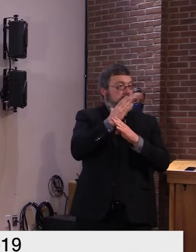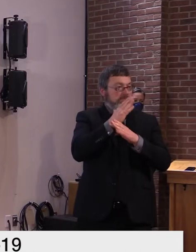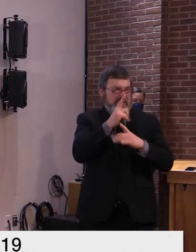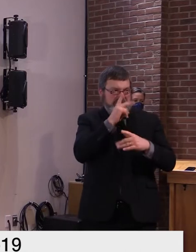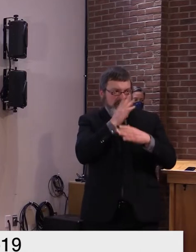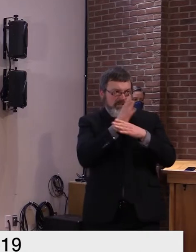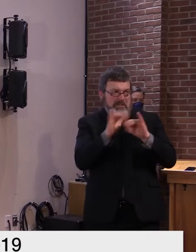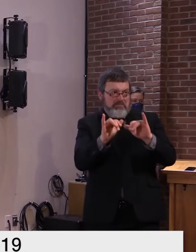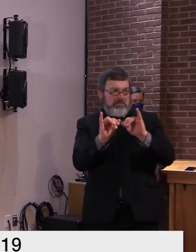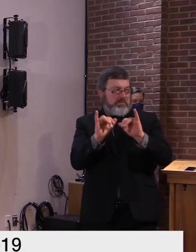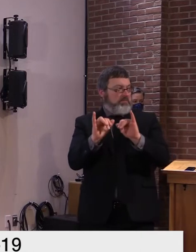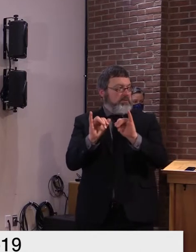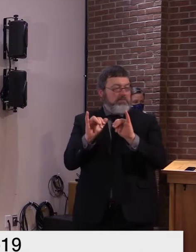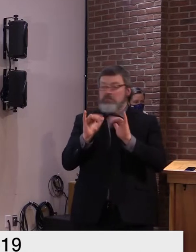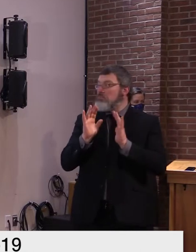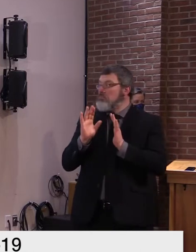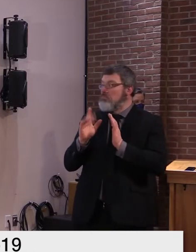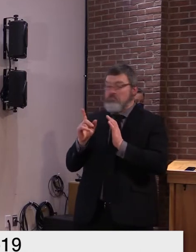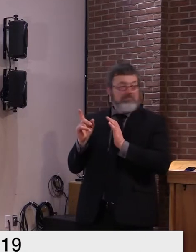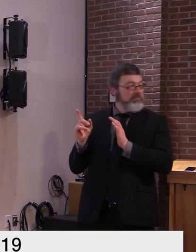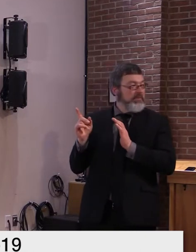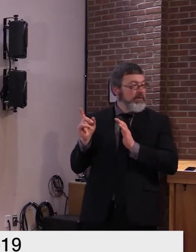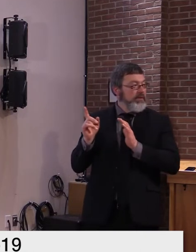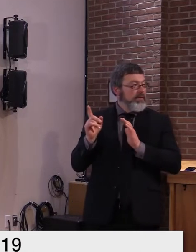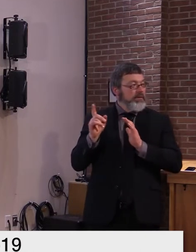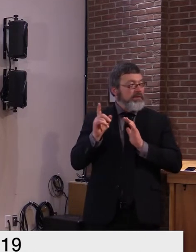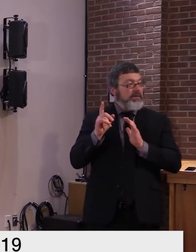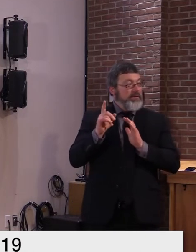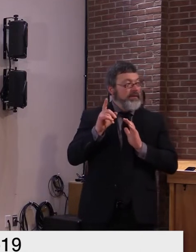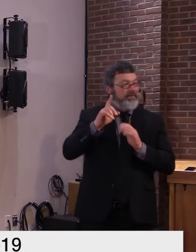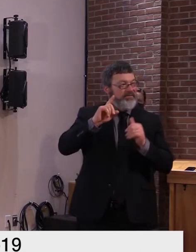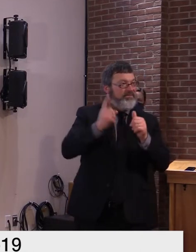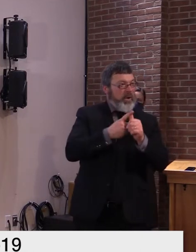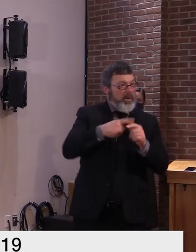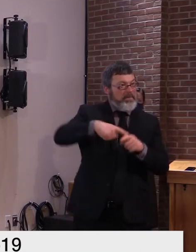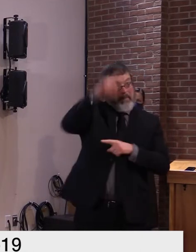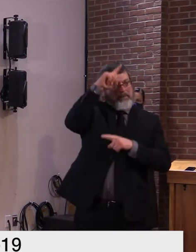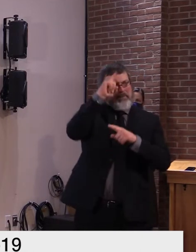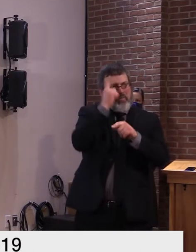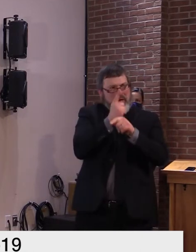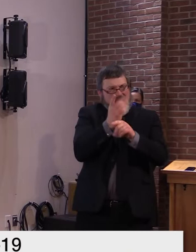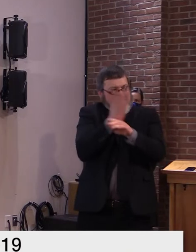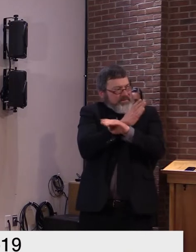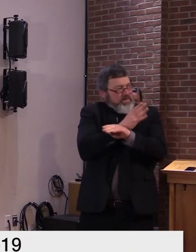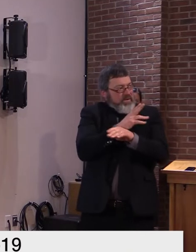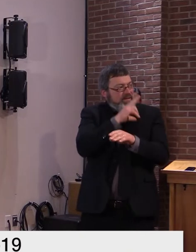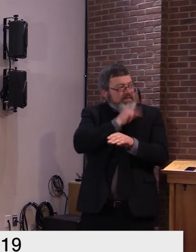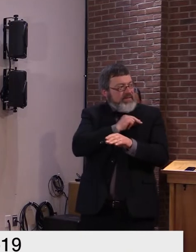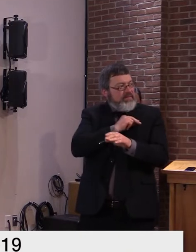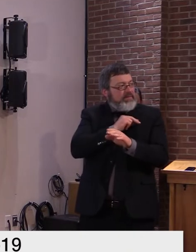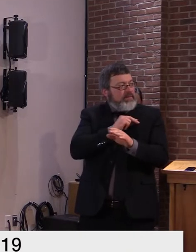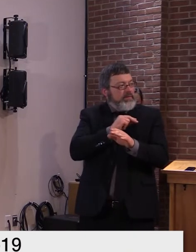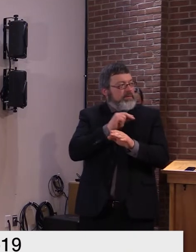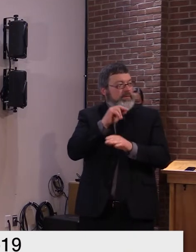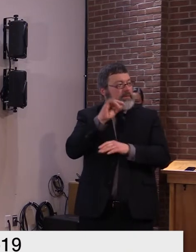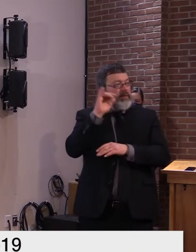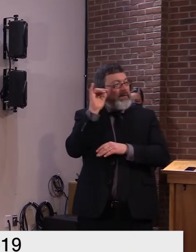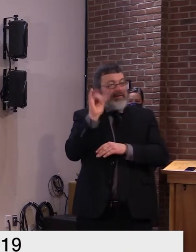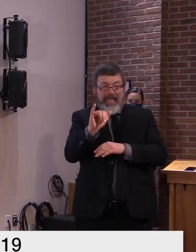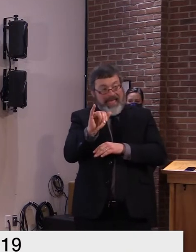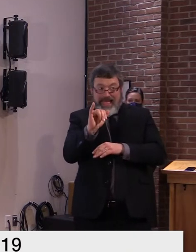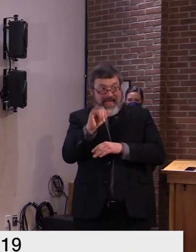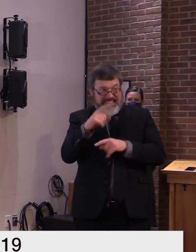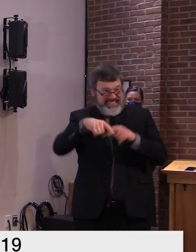we did have that highest case day ever which was clearly not all related to thanksgiving by any means